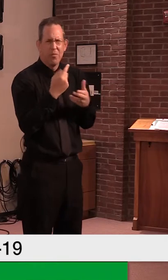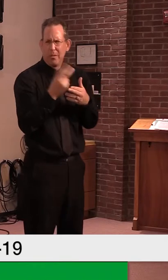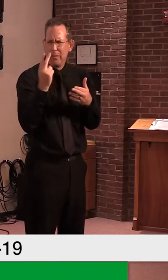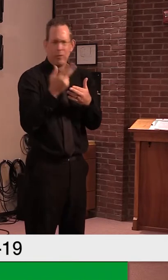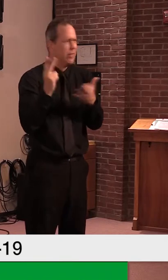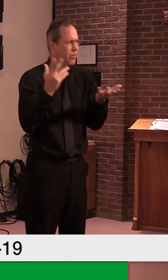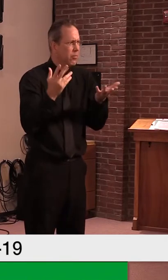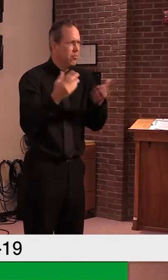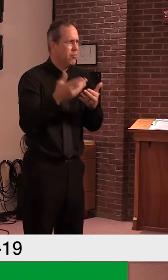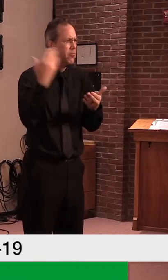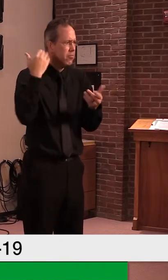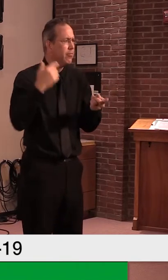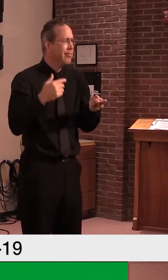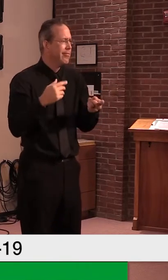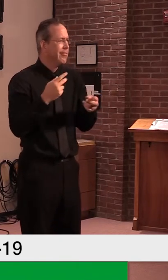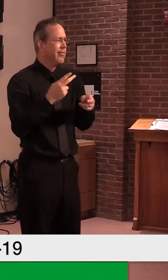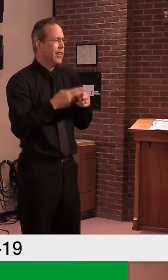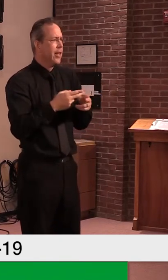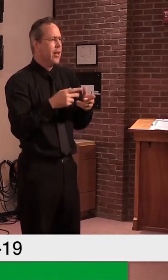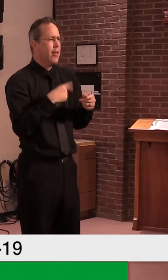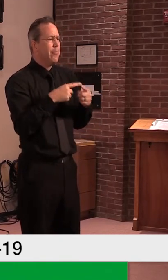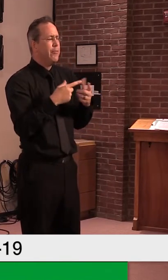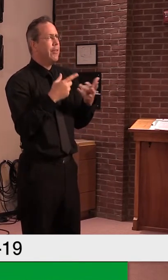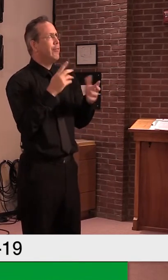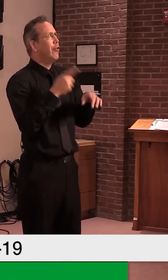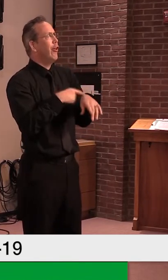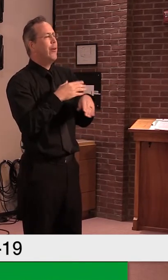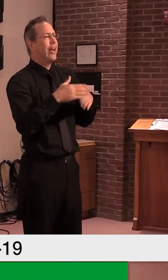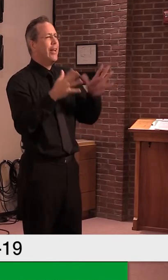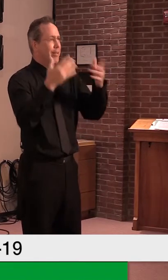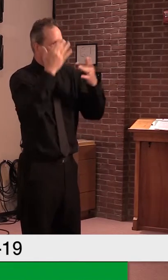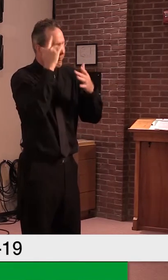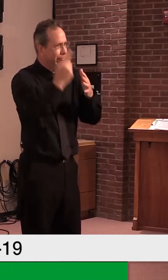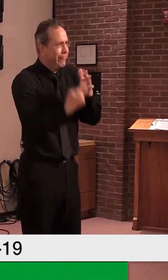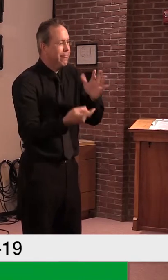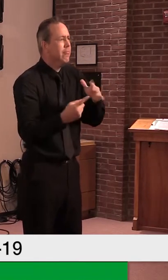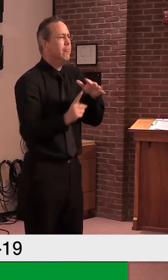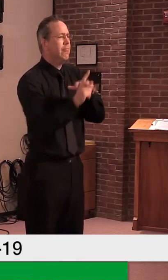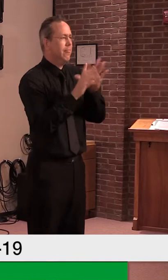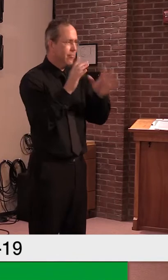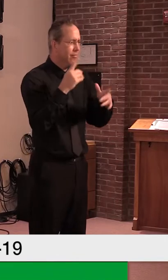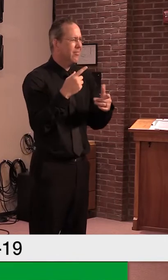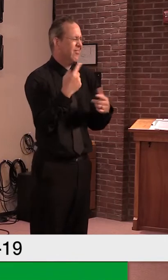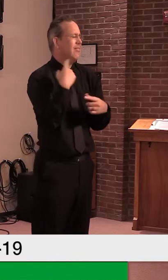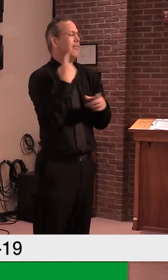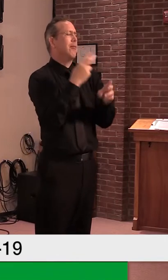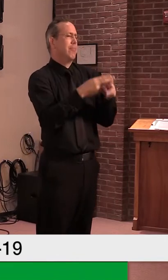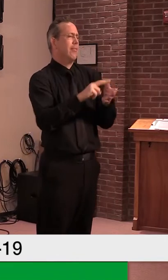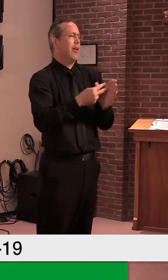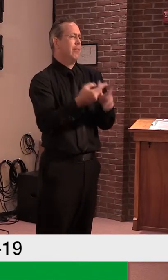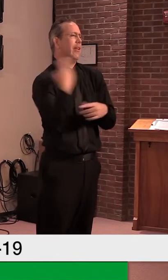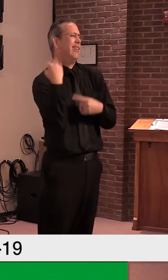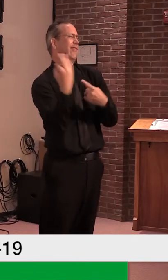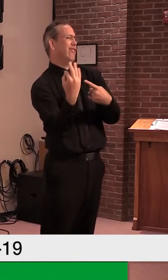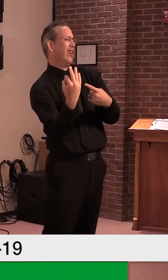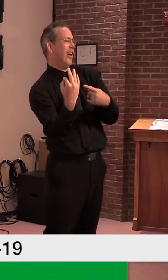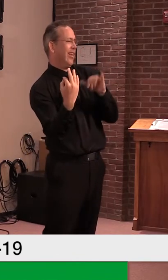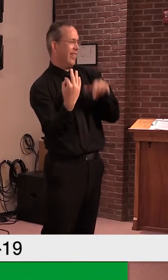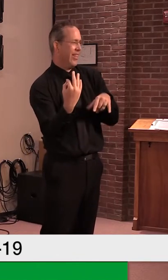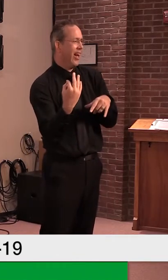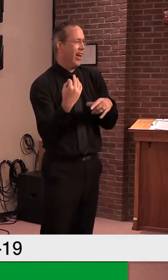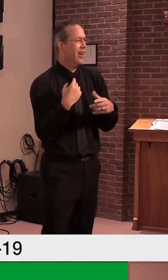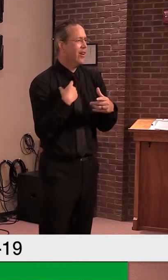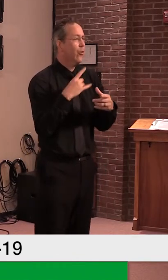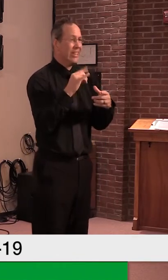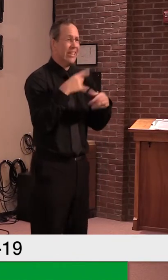um, as the governor mentioned on Friday, um, you know, this administration has proposed a new facility. And